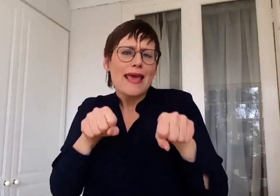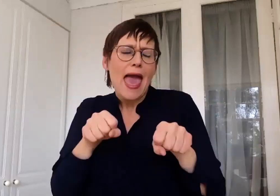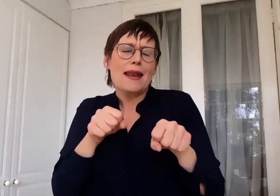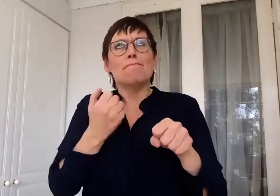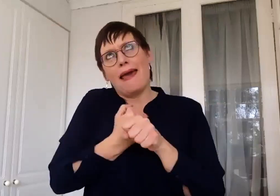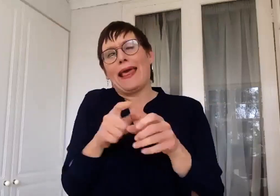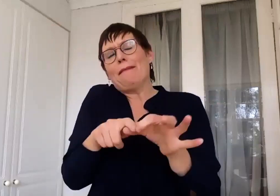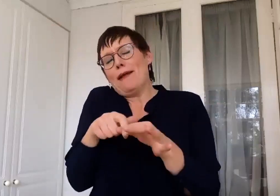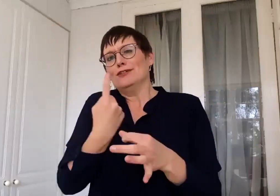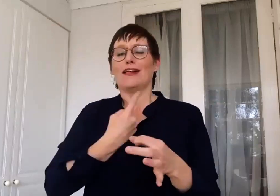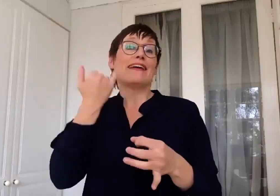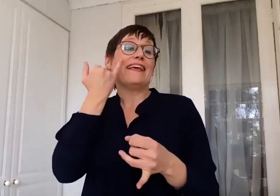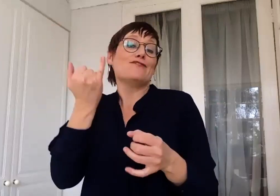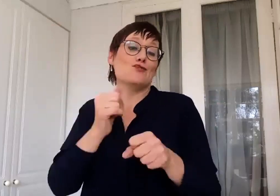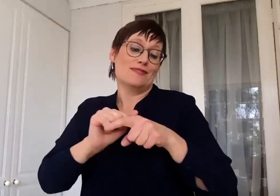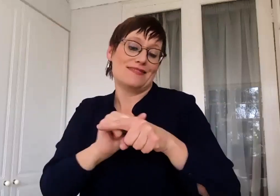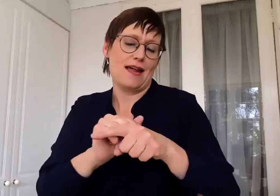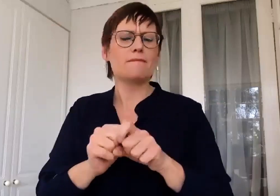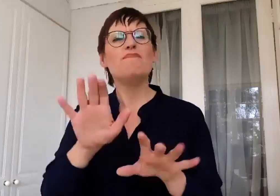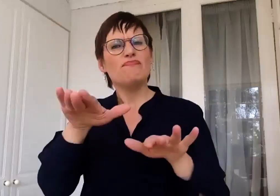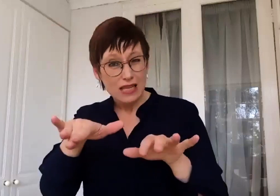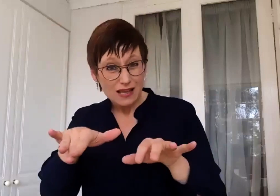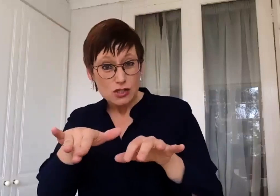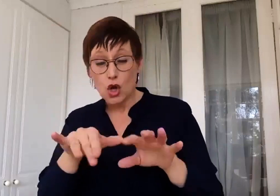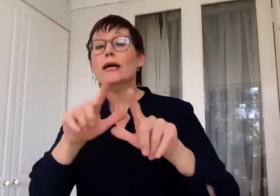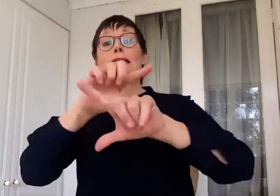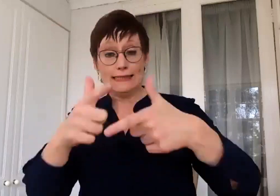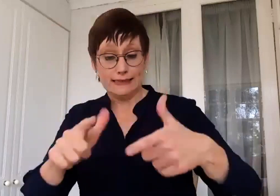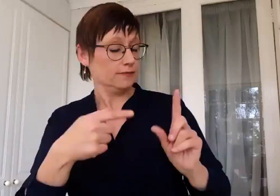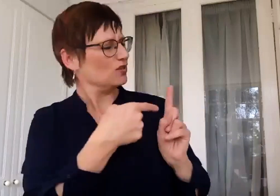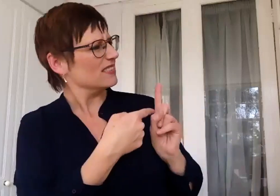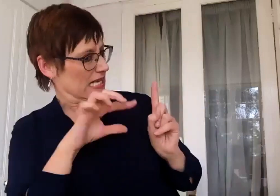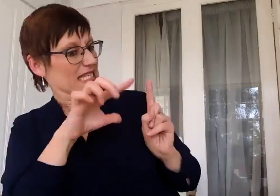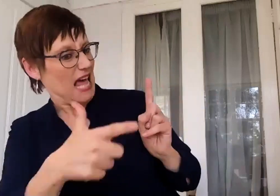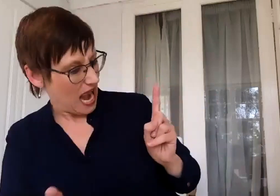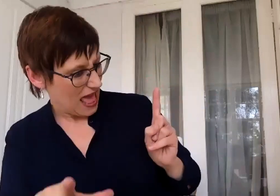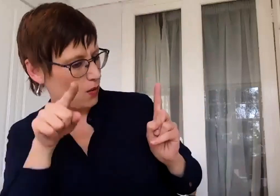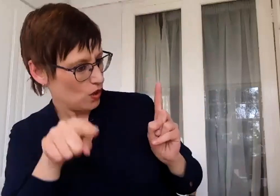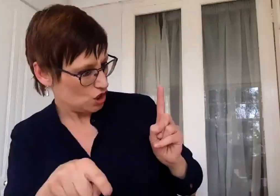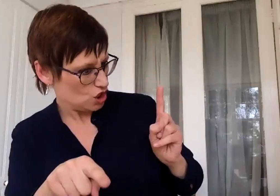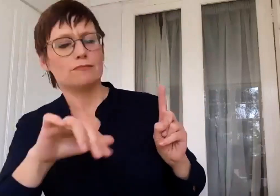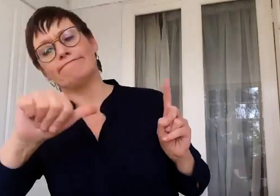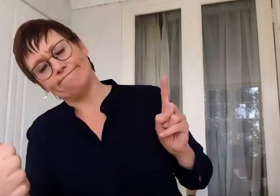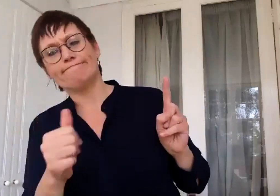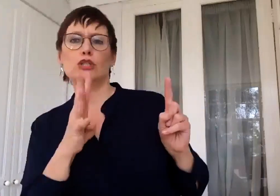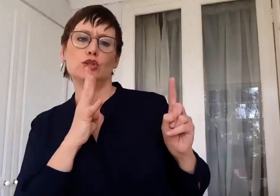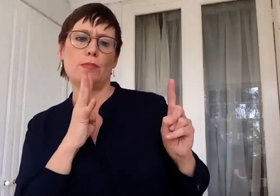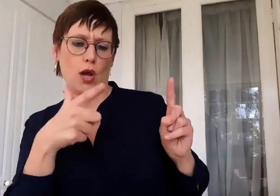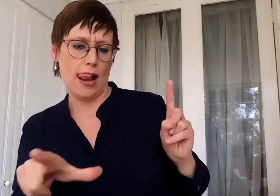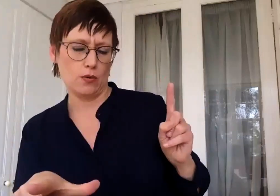-sign languages, what is the umbrella word? Oral languages, whatever the word is, right? We have differences